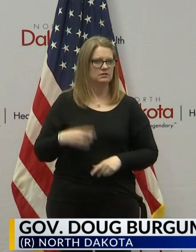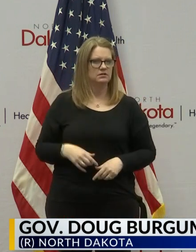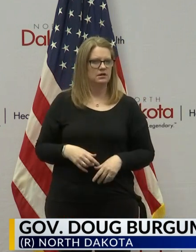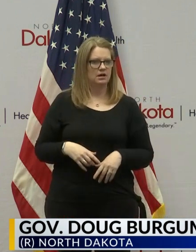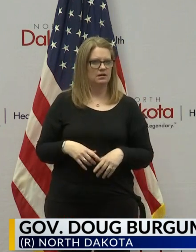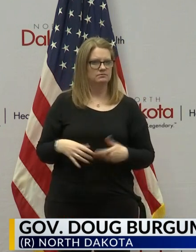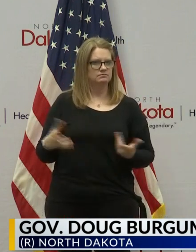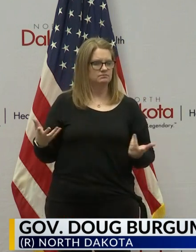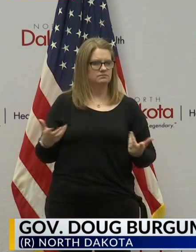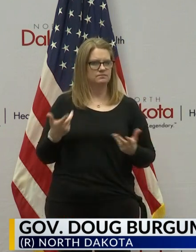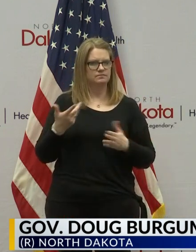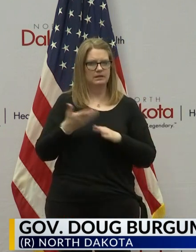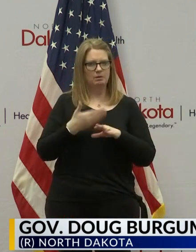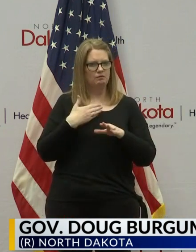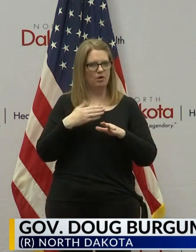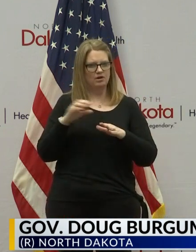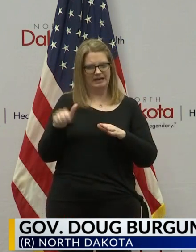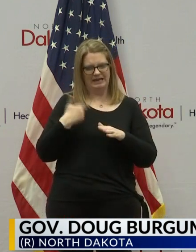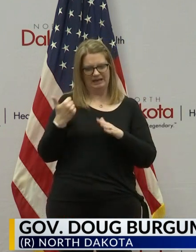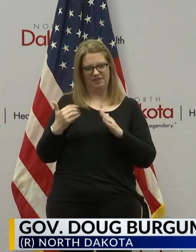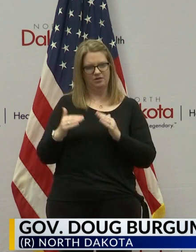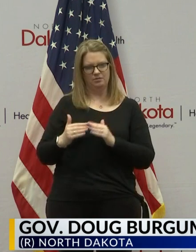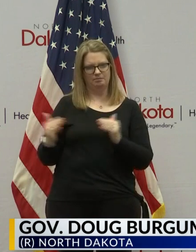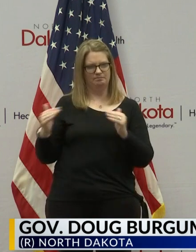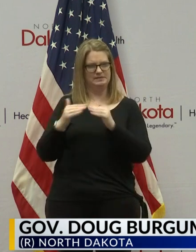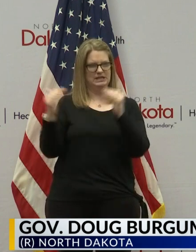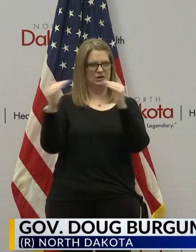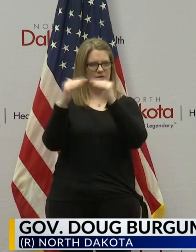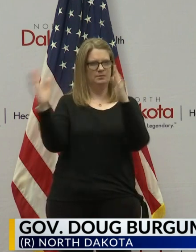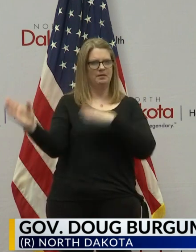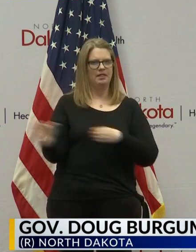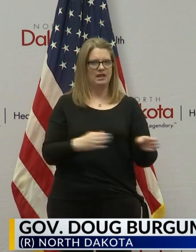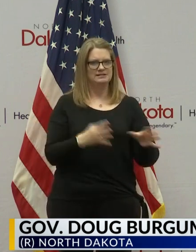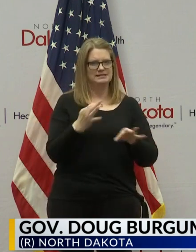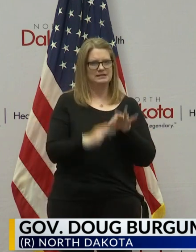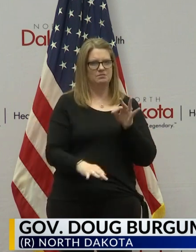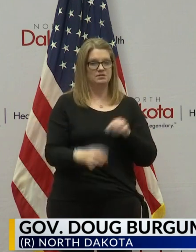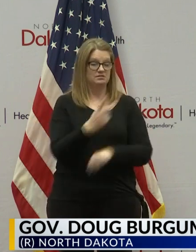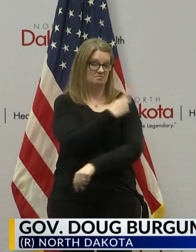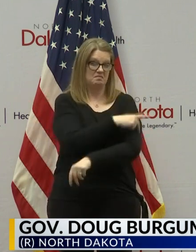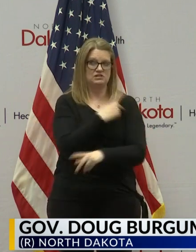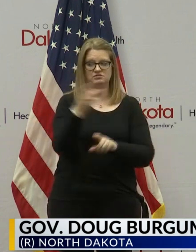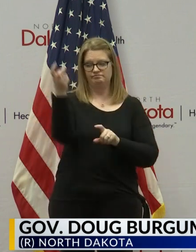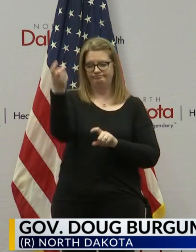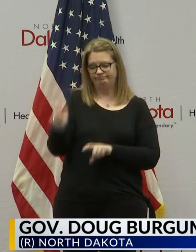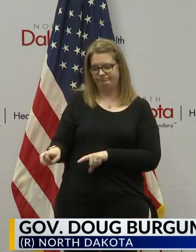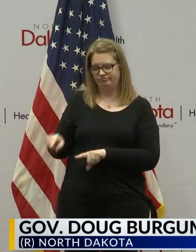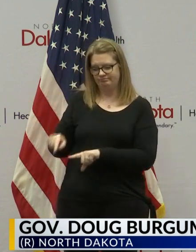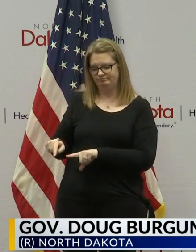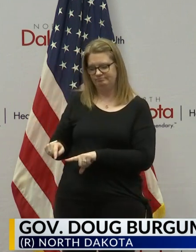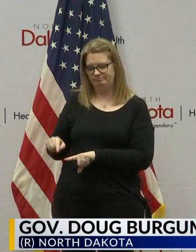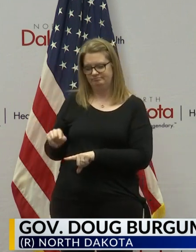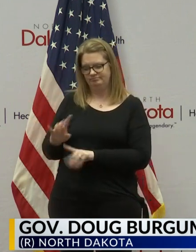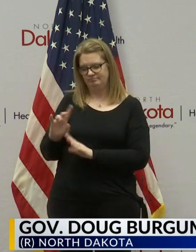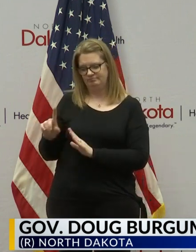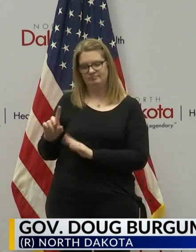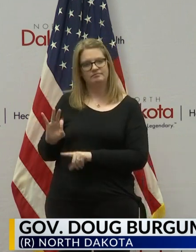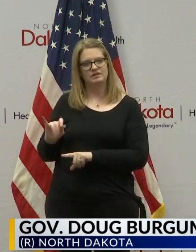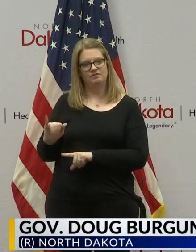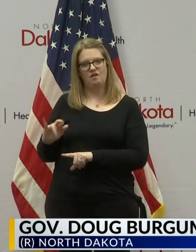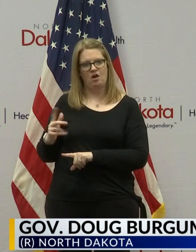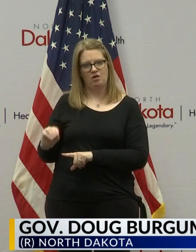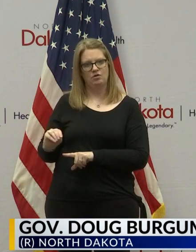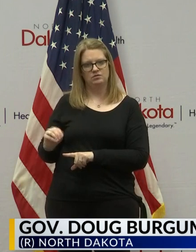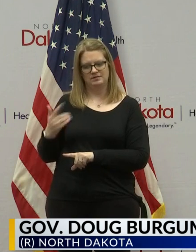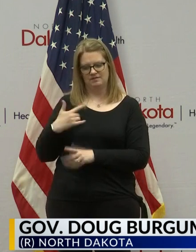get into some of the other tiered plans we talked about, the simplest thing would be just transfer patients to, you know, one hour away to where